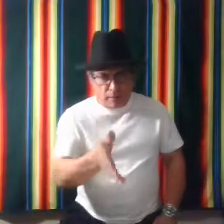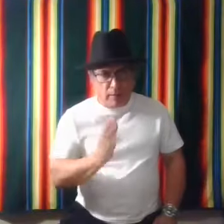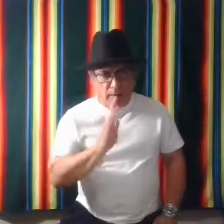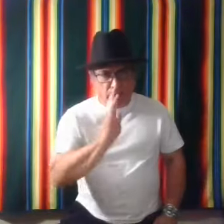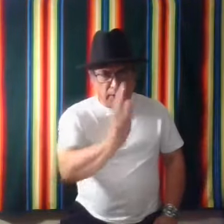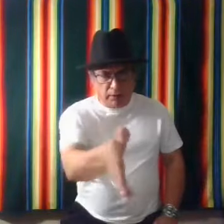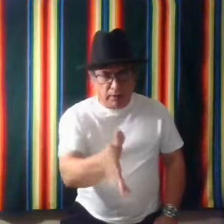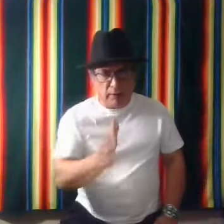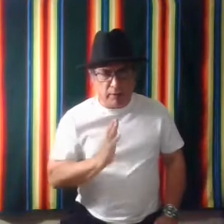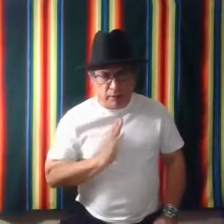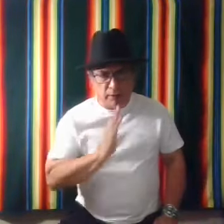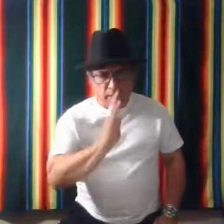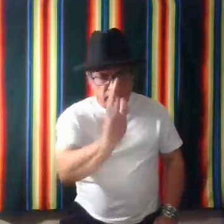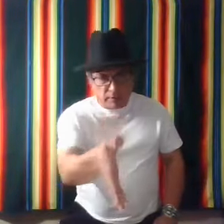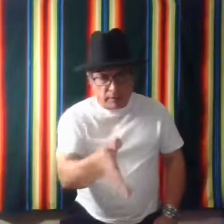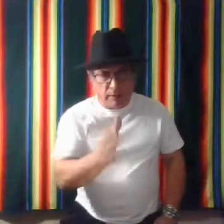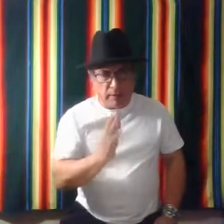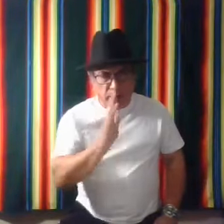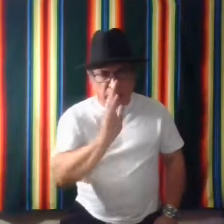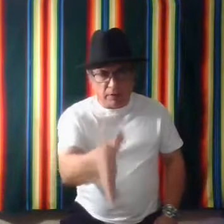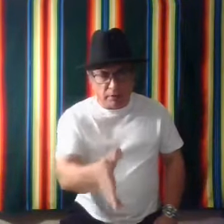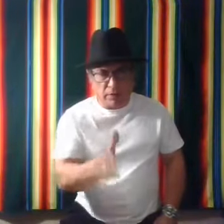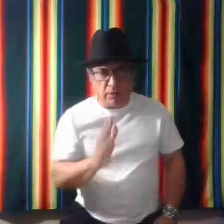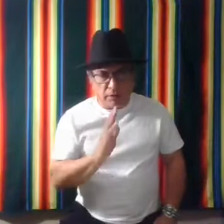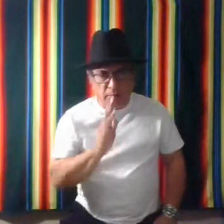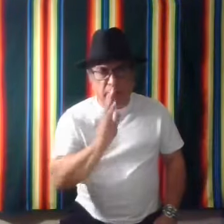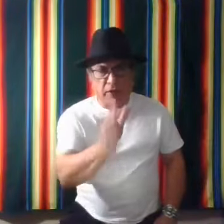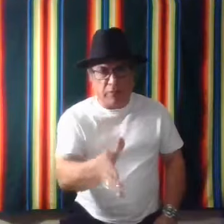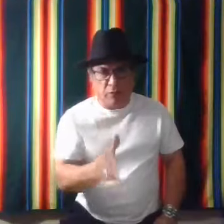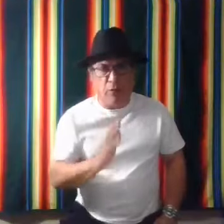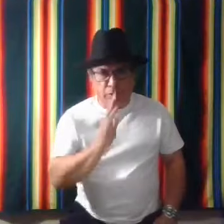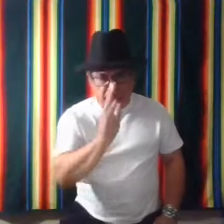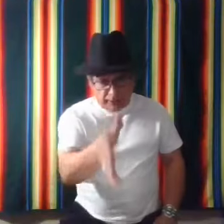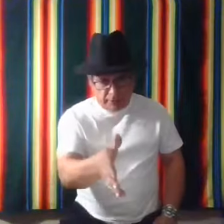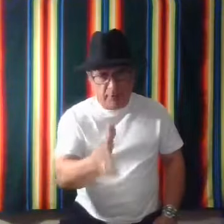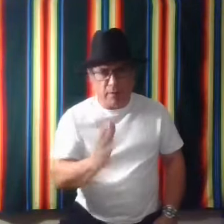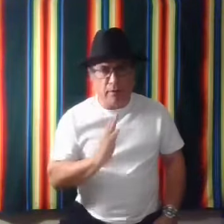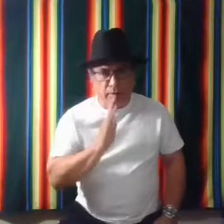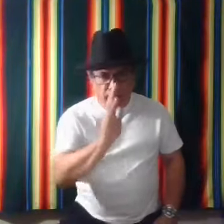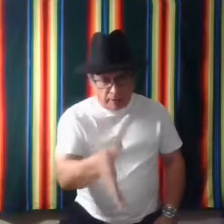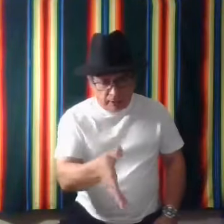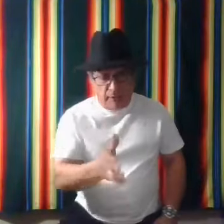This. This is being thankful or thanks. Thanks.